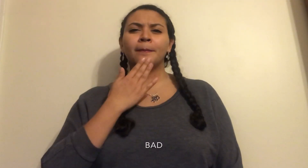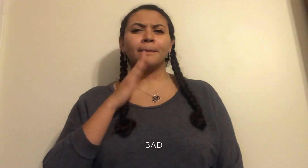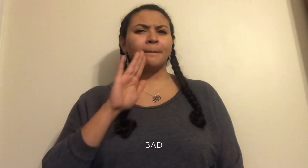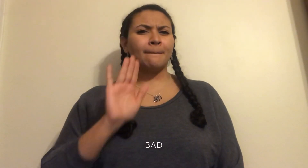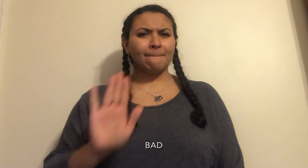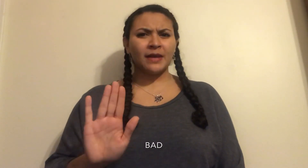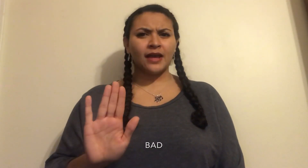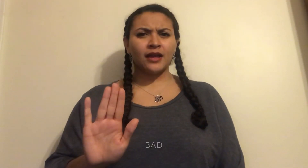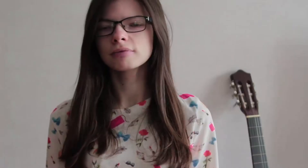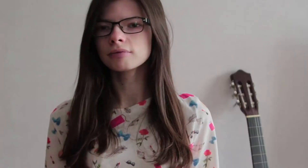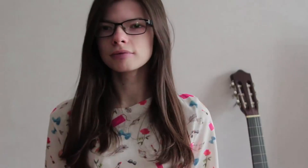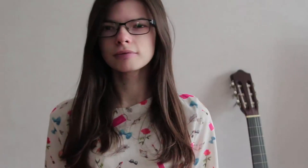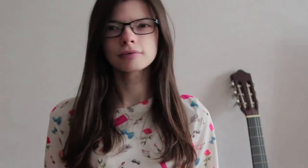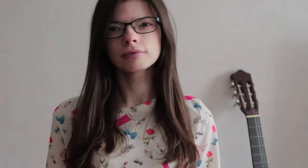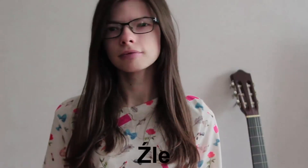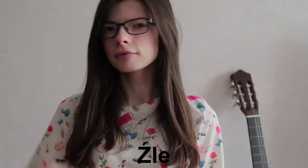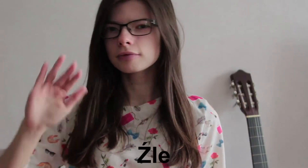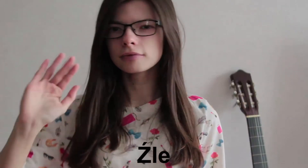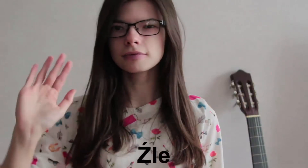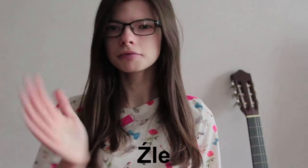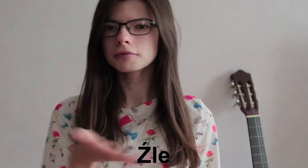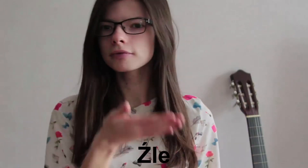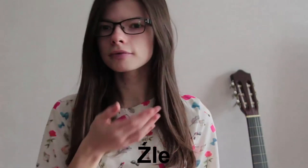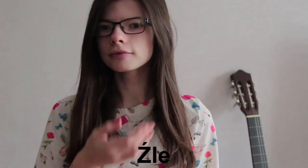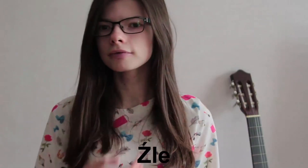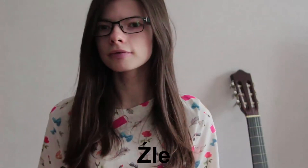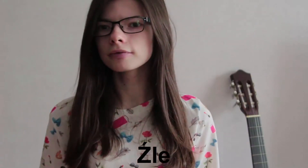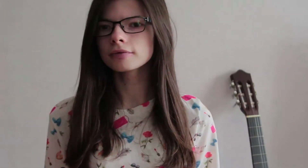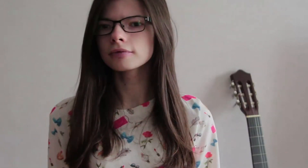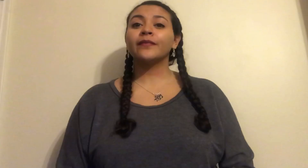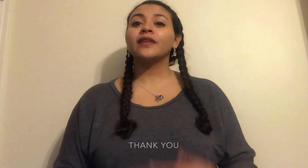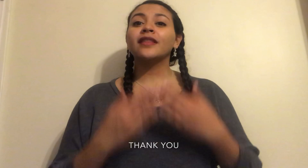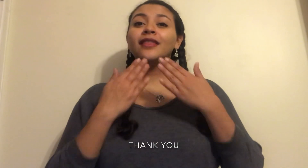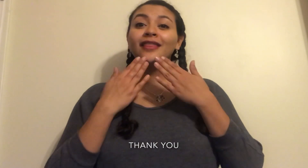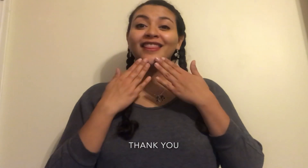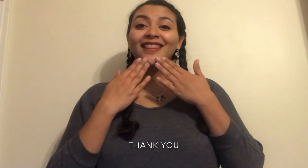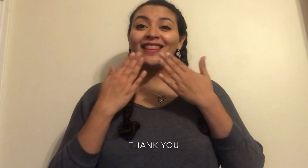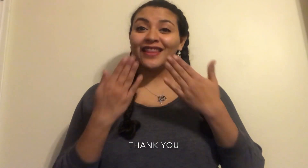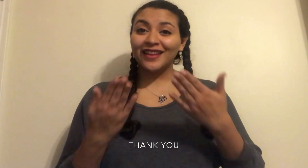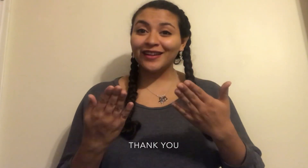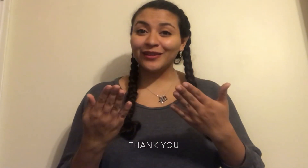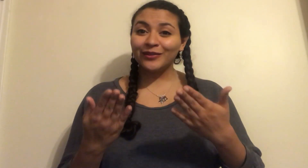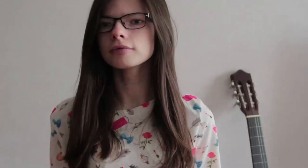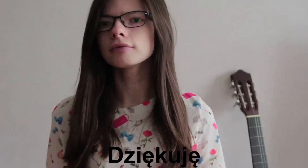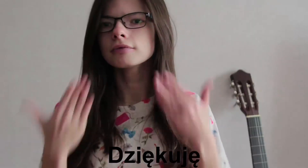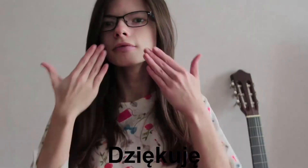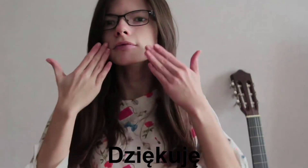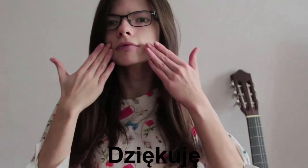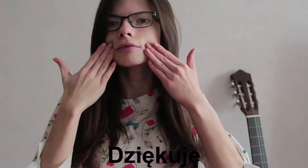Bad. I źle. Thank you. Dziękuję.